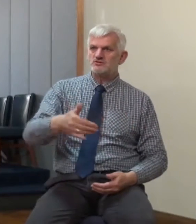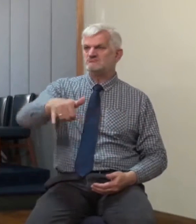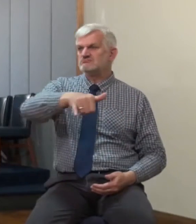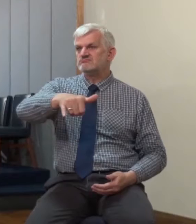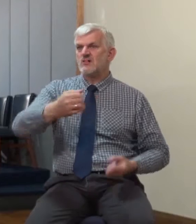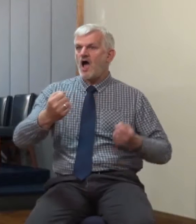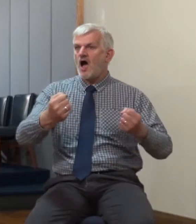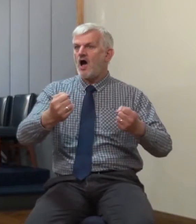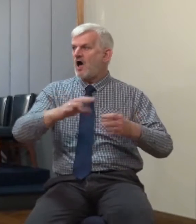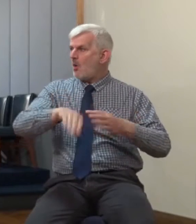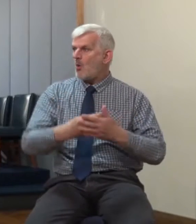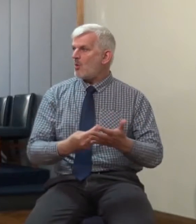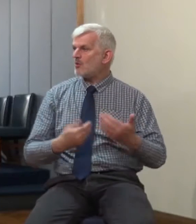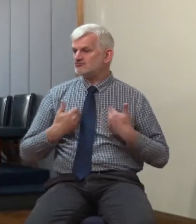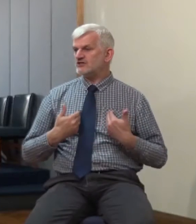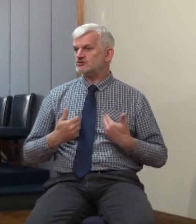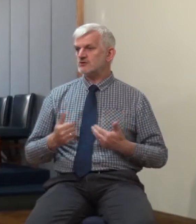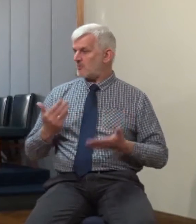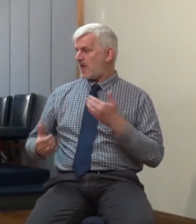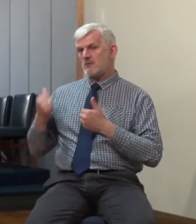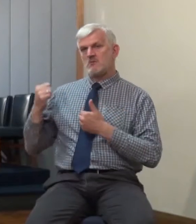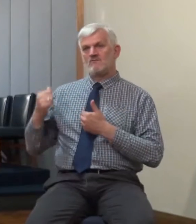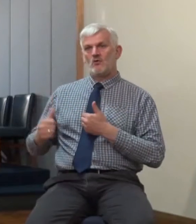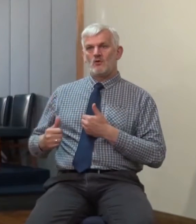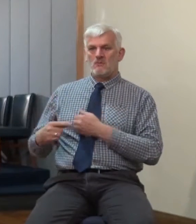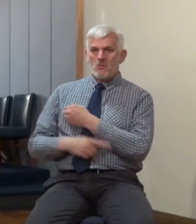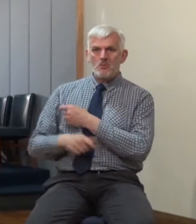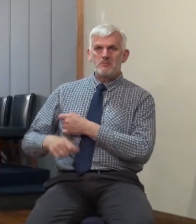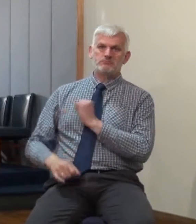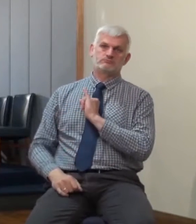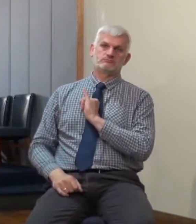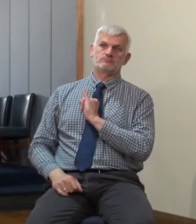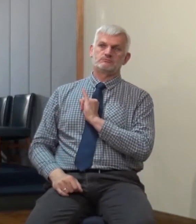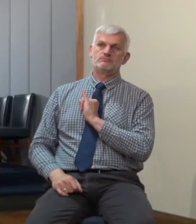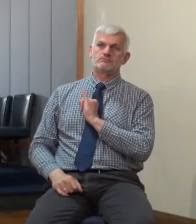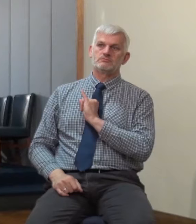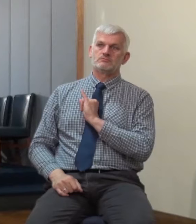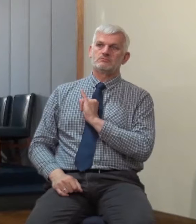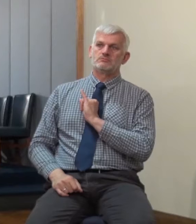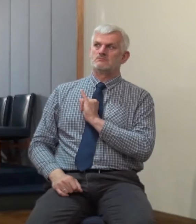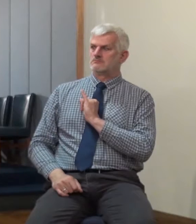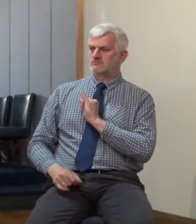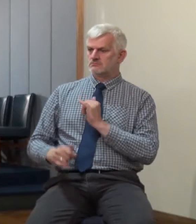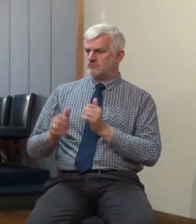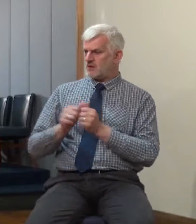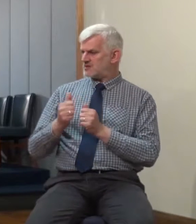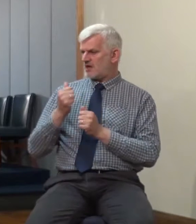are for us. How much easier than they were even in the lifetimes of many of us who are older. The changes we've